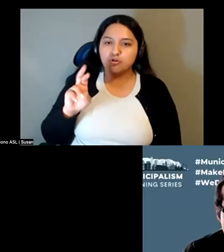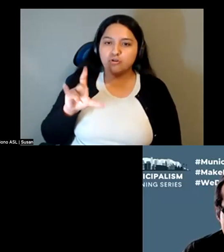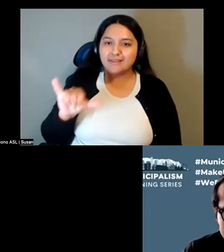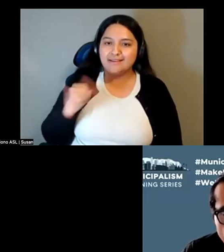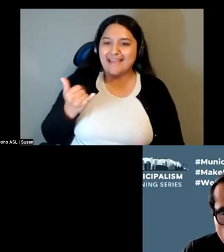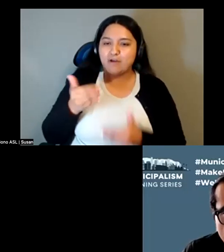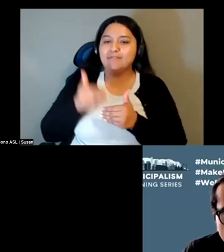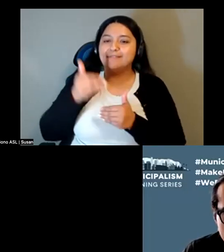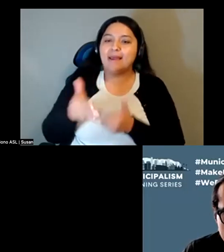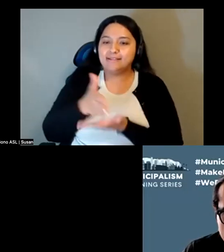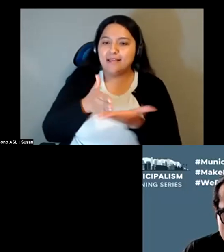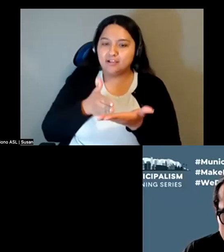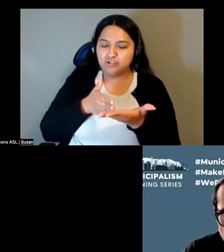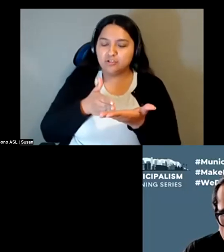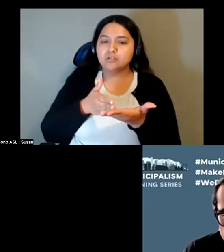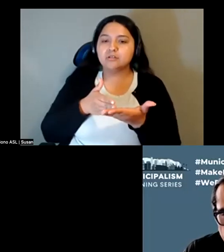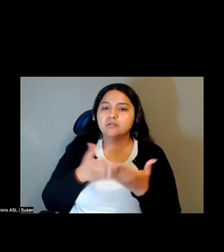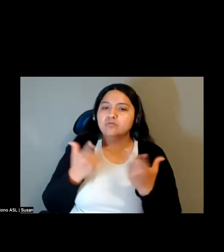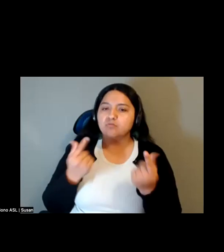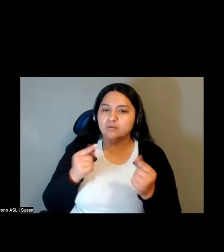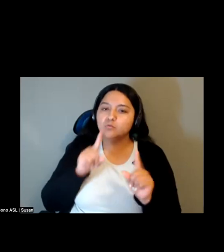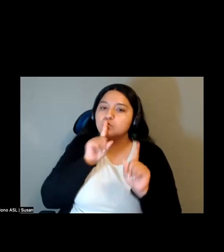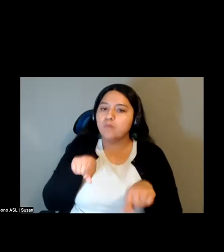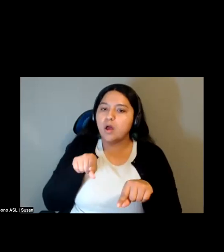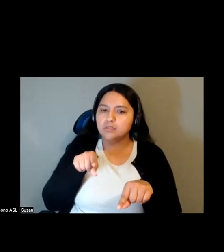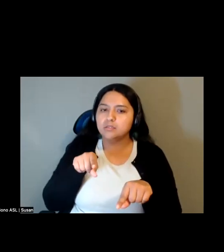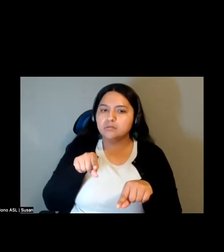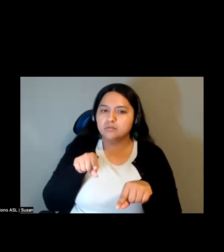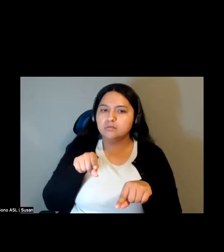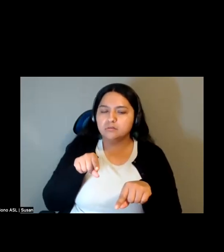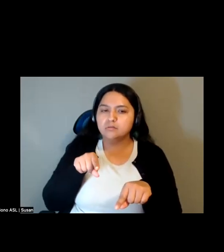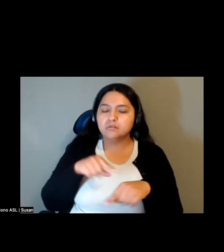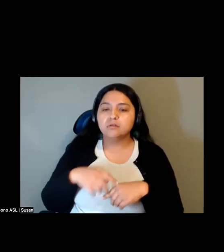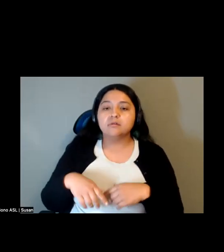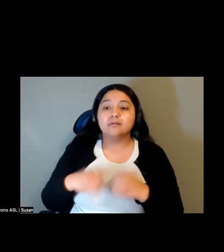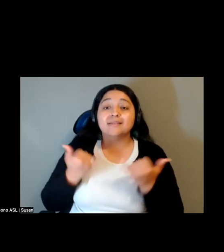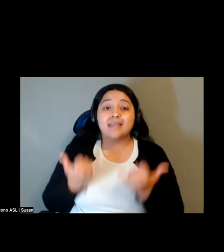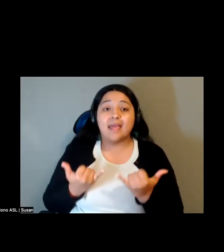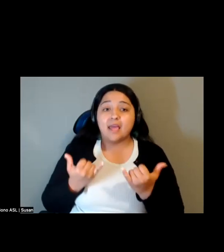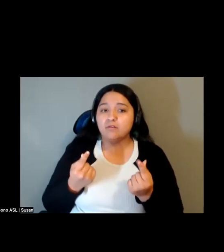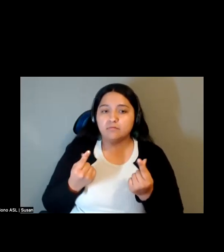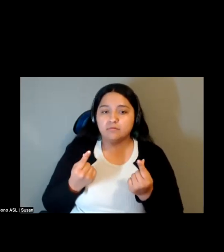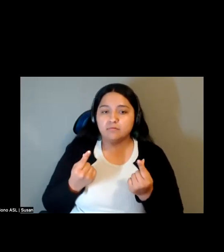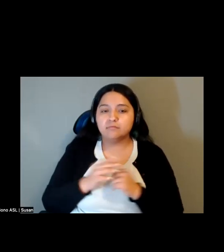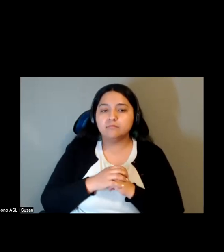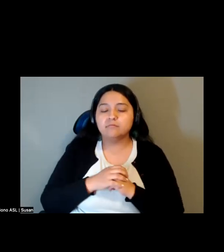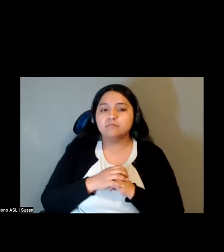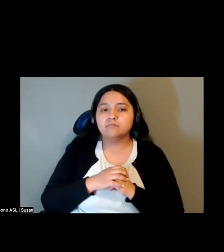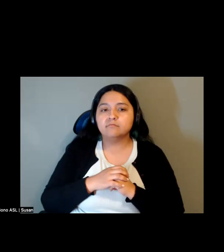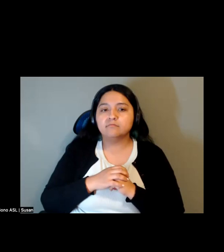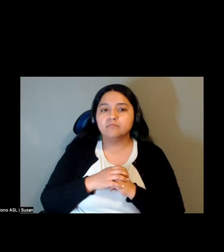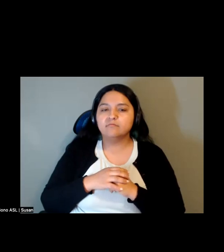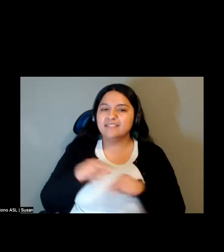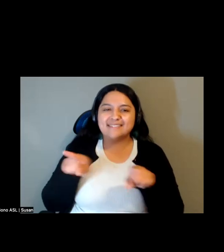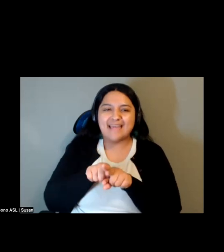of the panel, which is the response. And what we will do at this point is we will proceed in the same